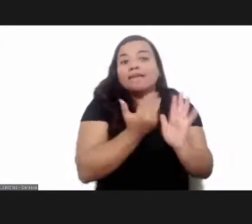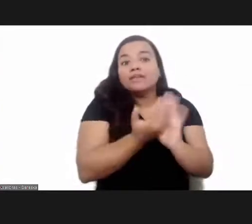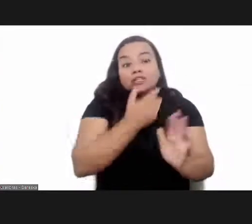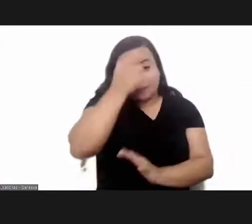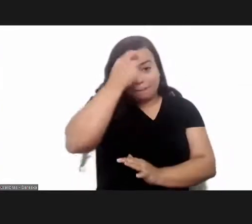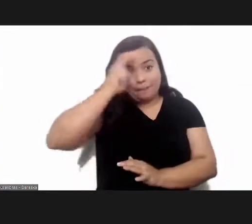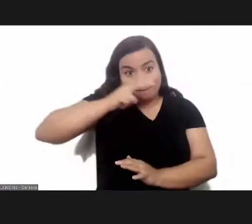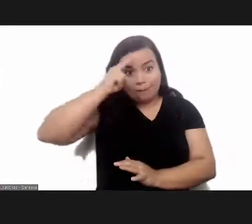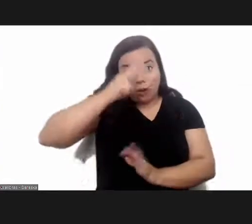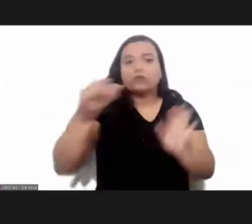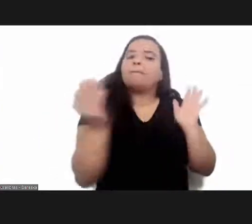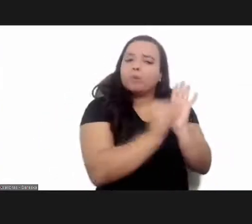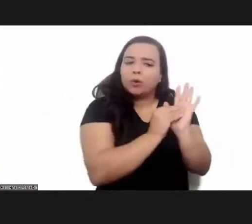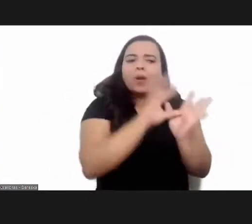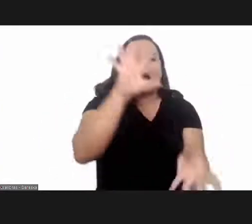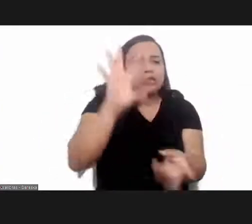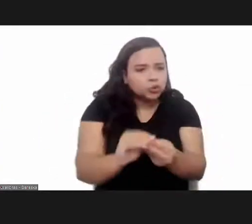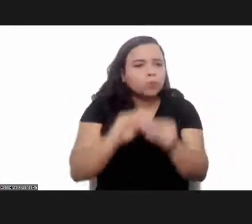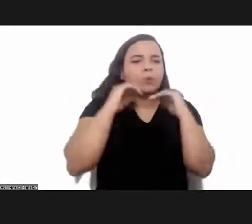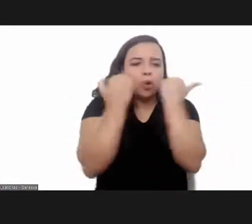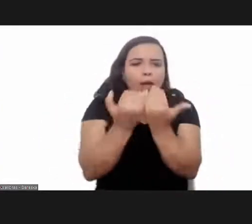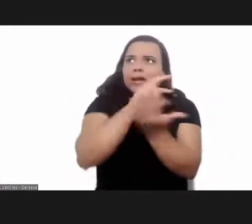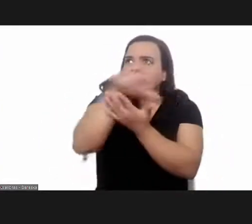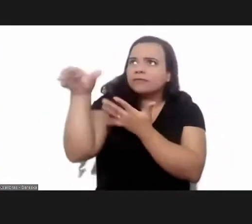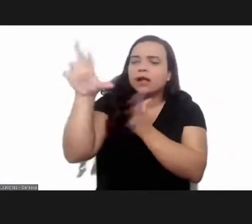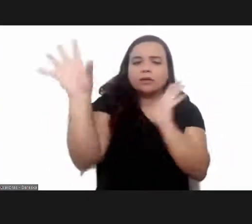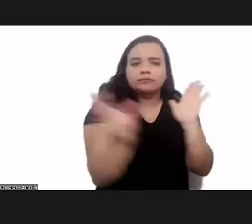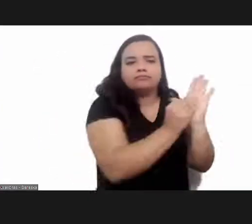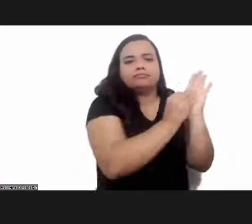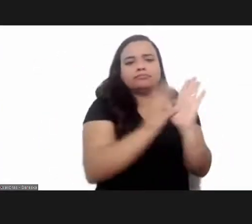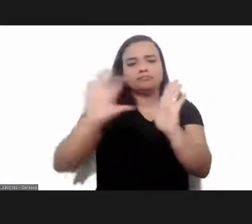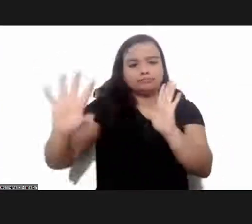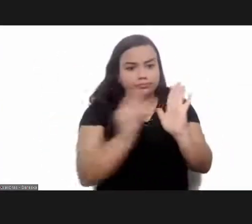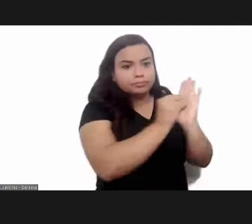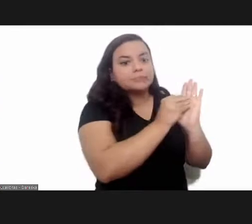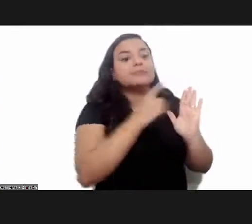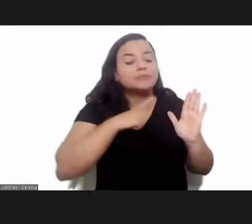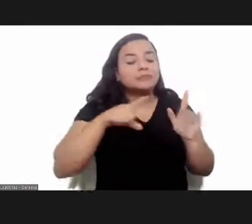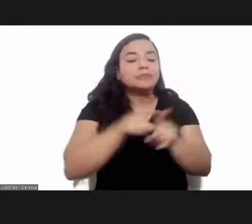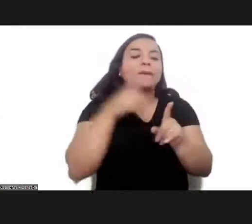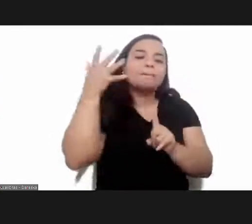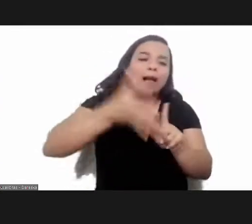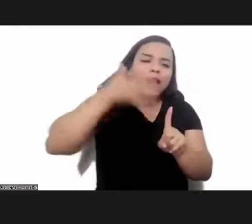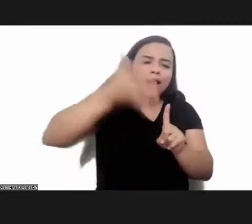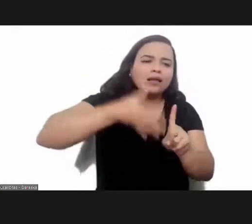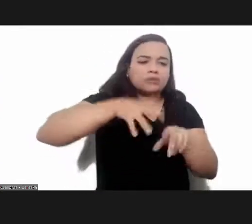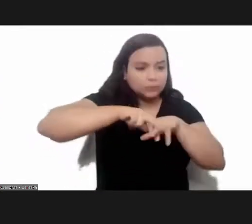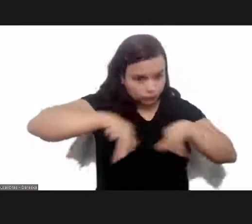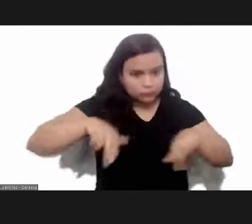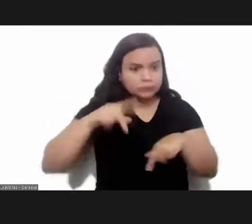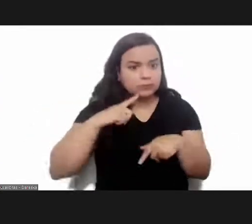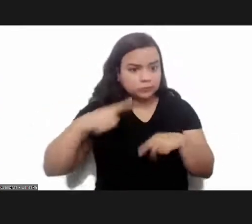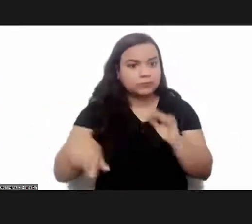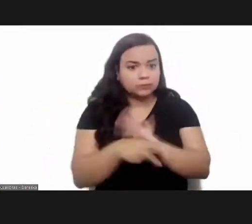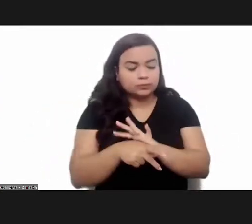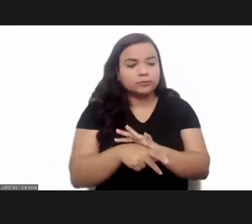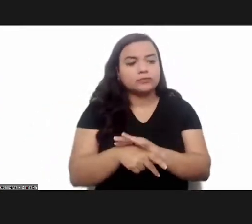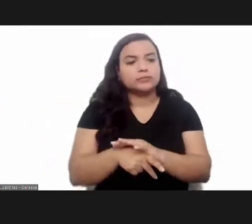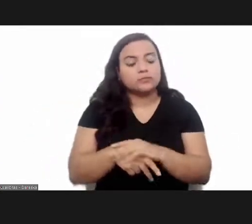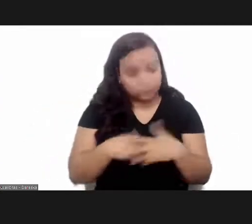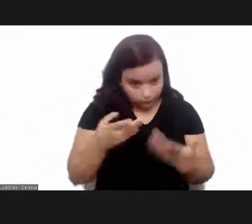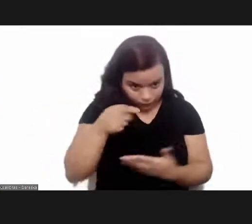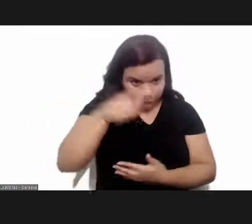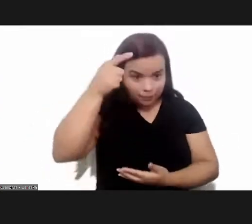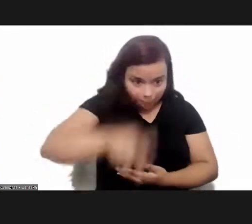the abstract sent to this congress in addition to all the lectures that were given at the congress on through this